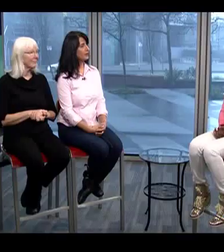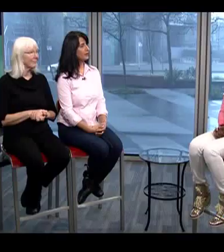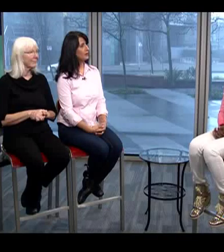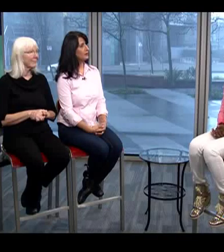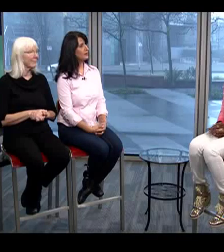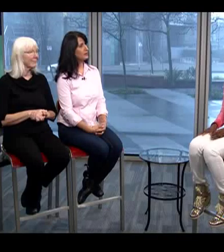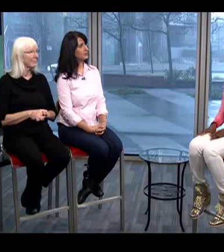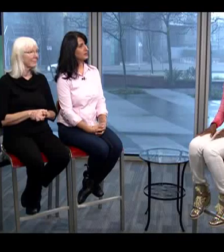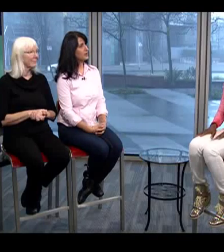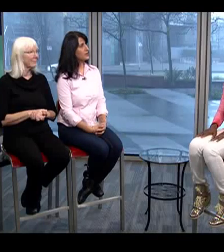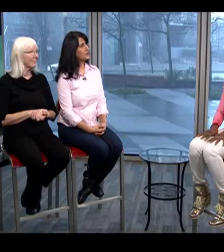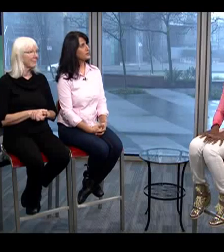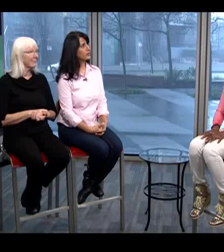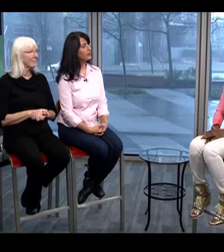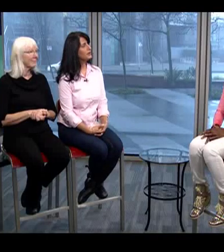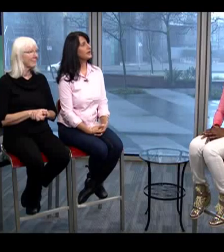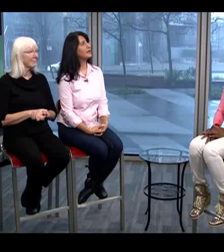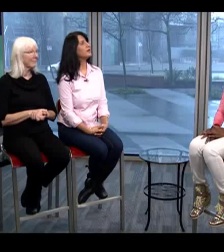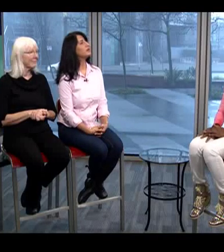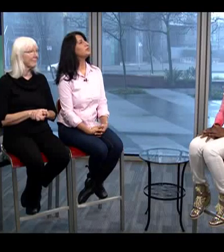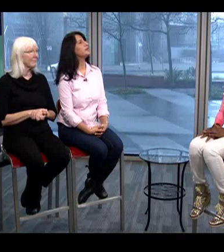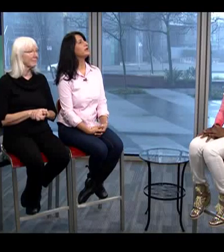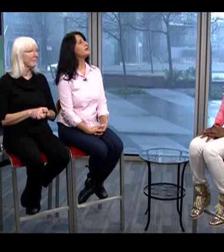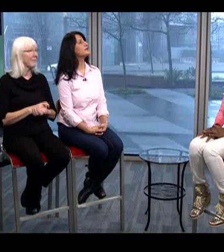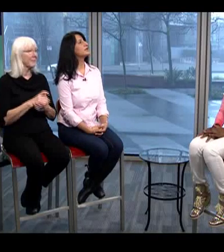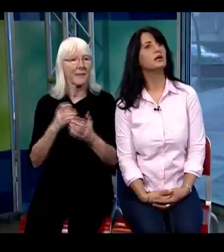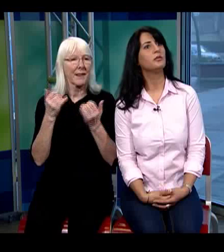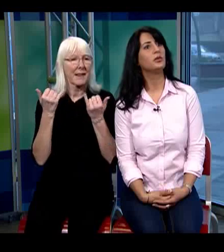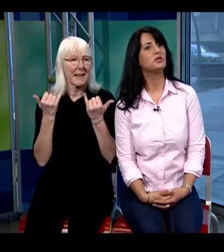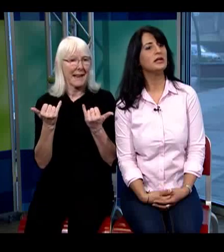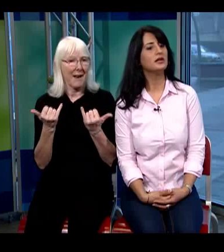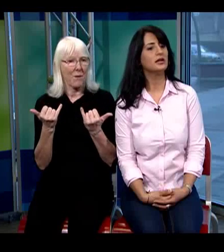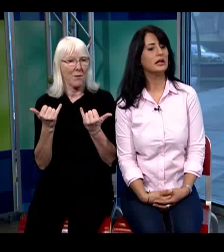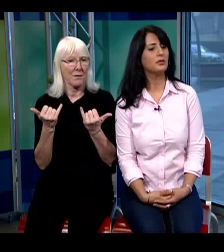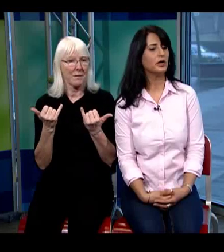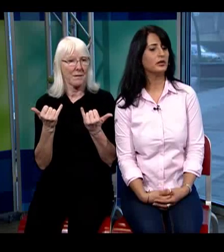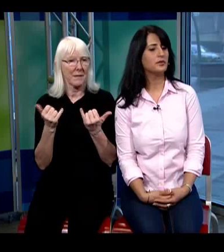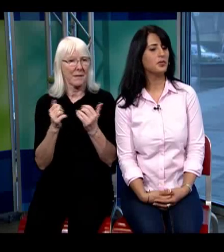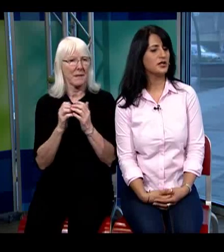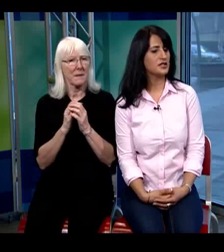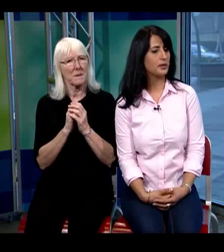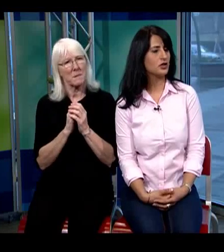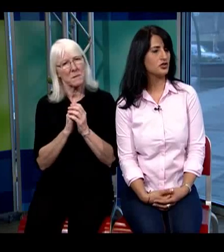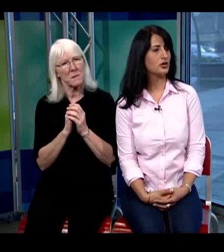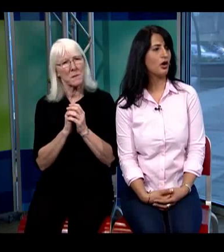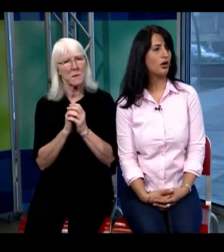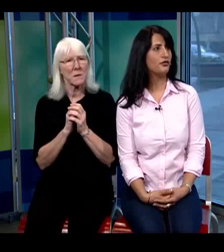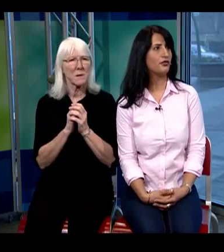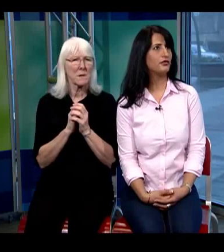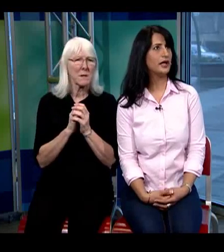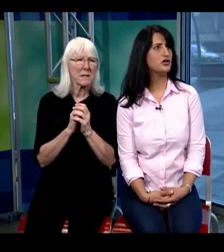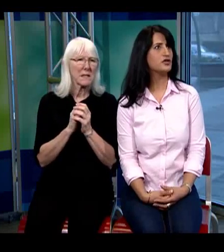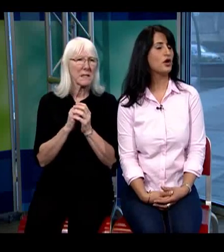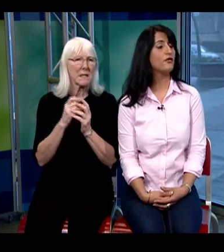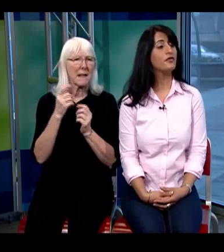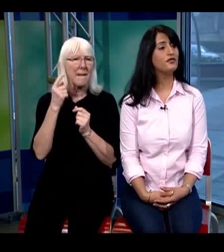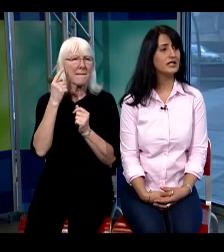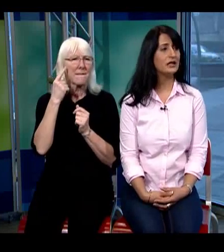uh people so currently there's a between the labor market participation of the ages of 15